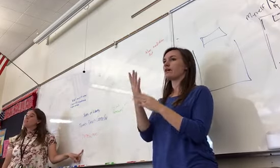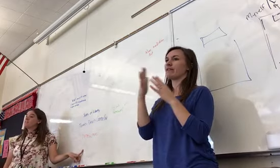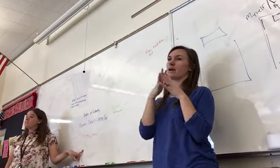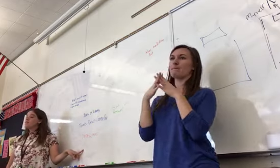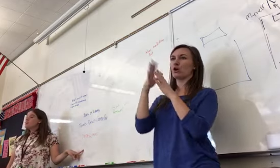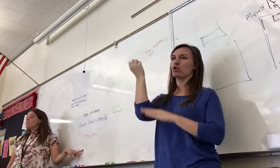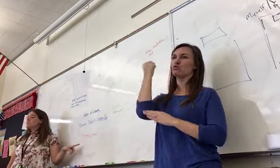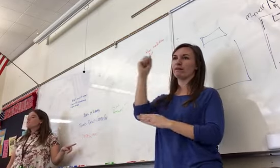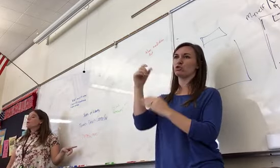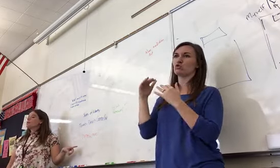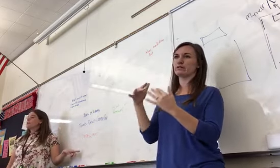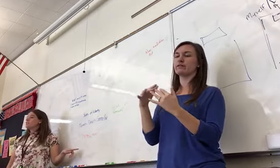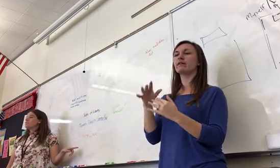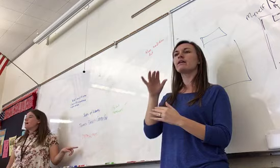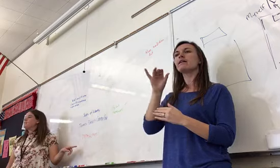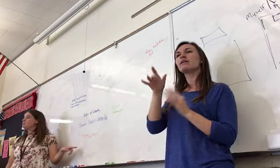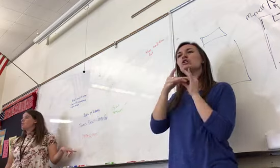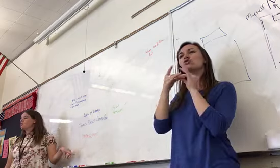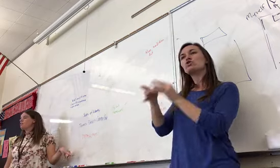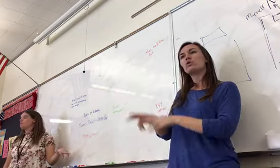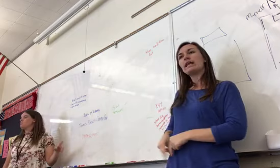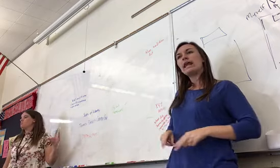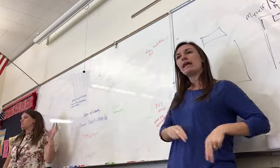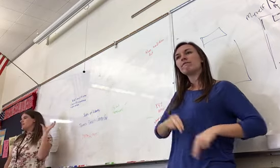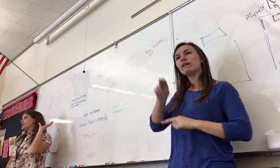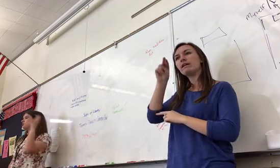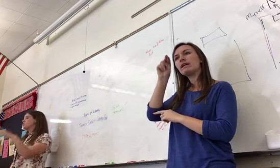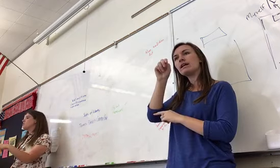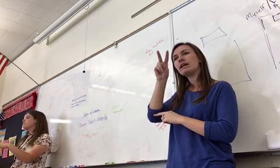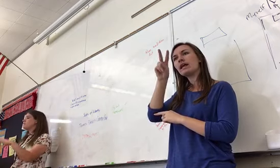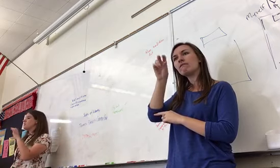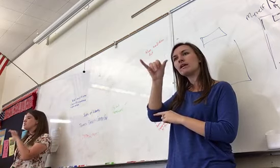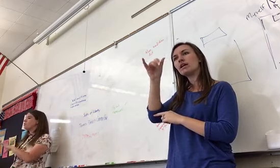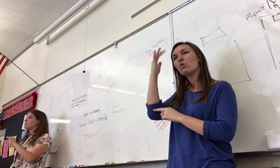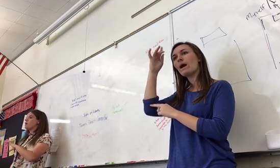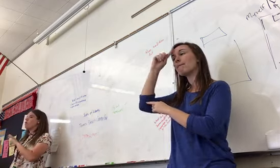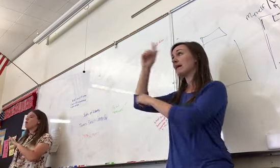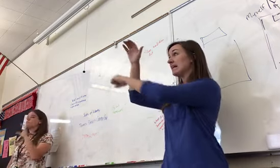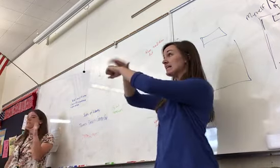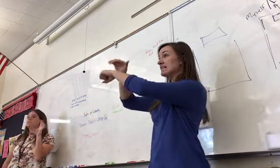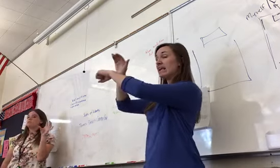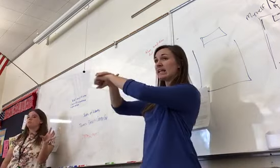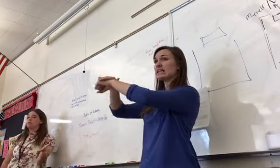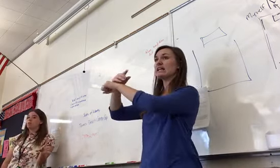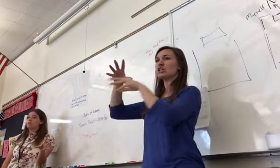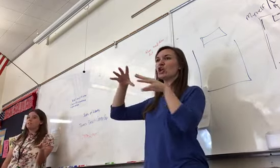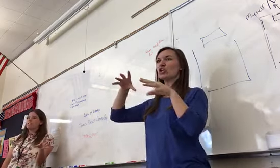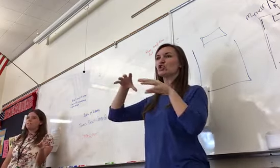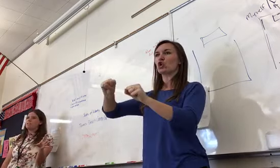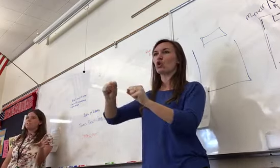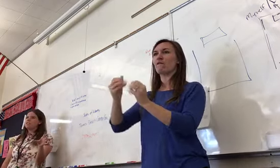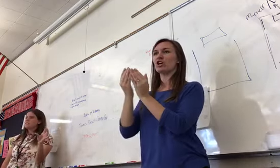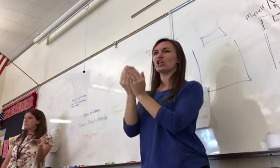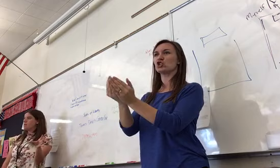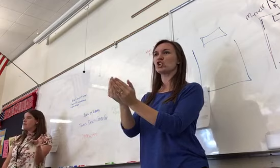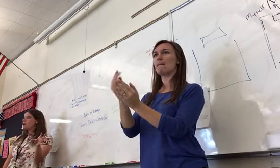the Navy. This is where England had the ability to take a ship and say, are now all Navy seamen.